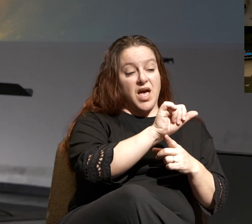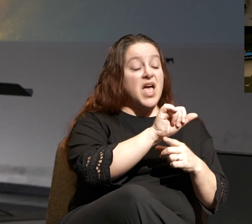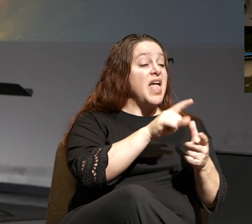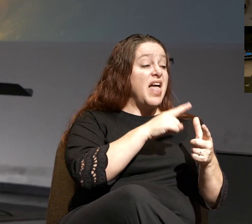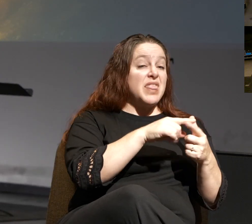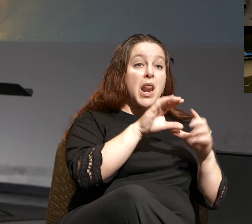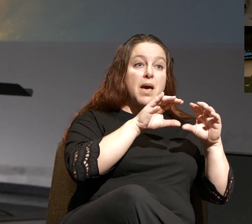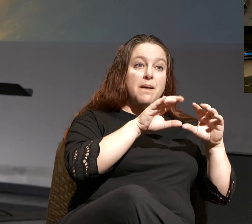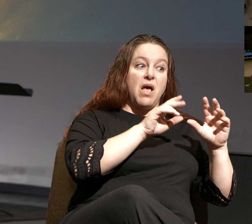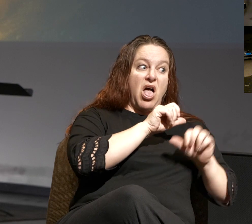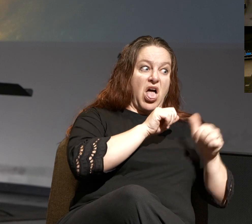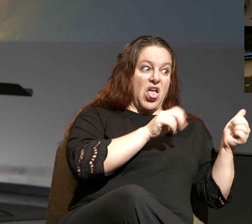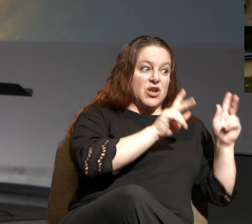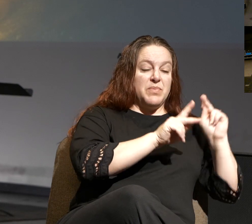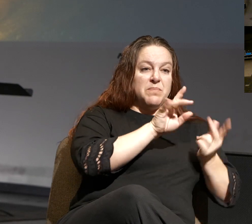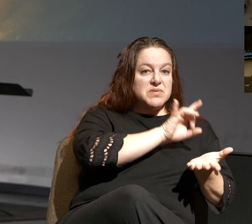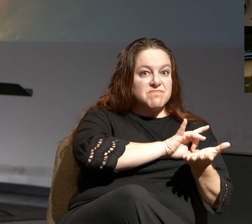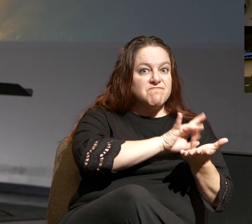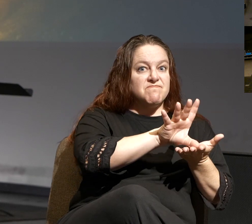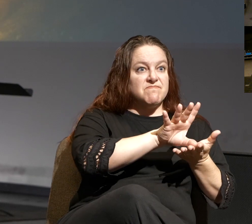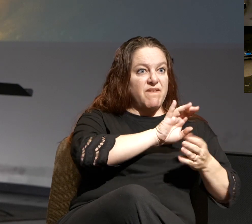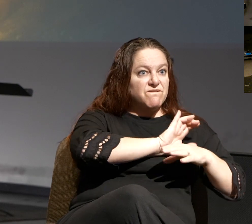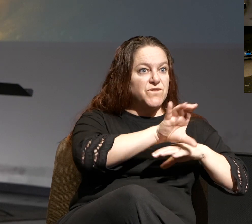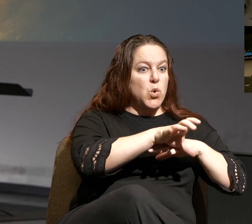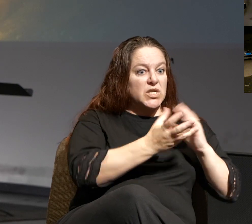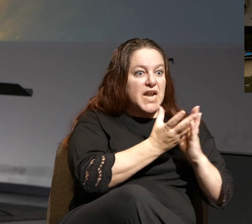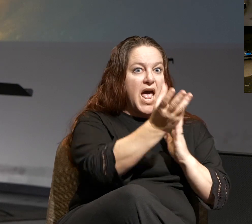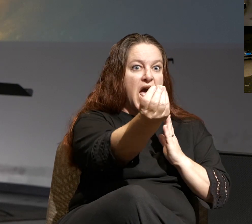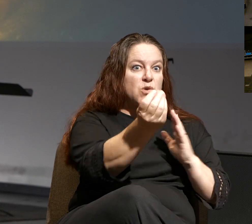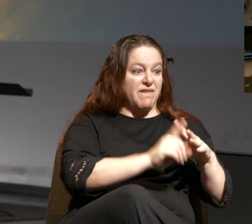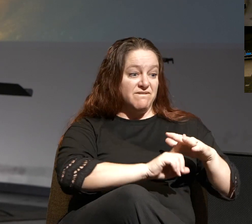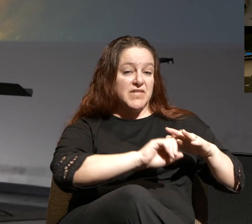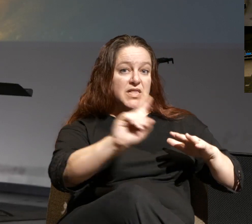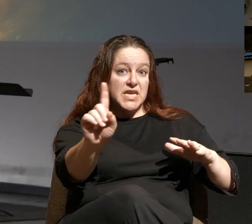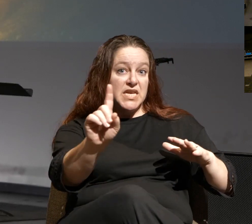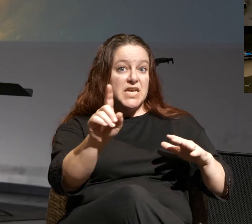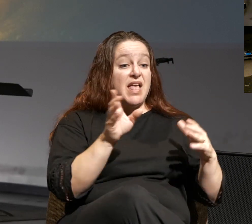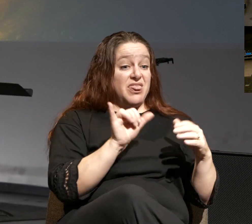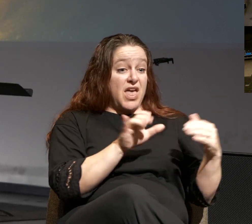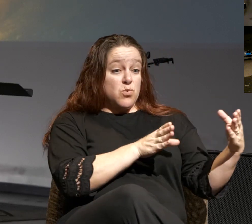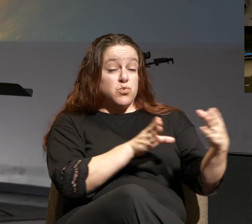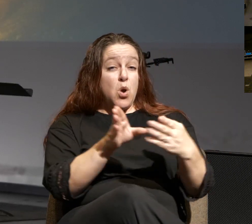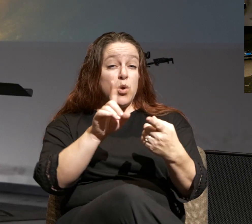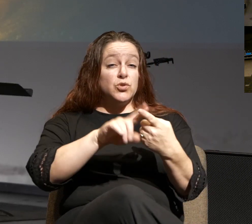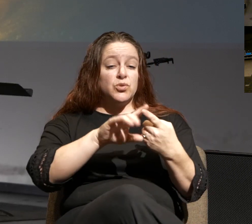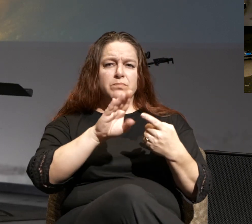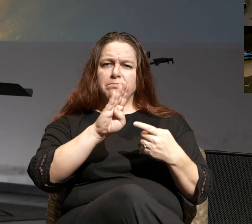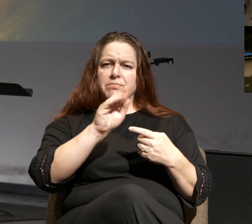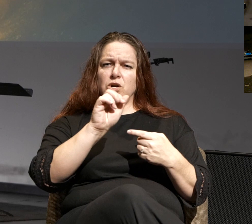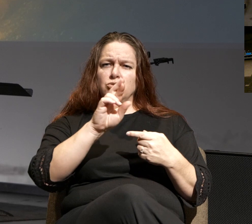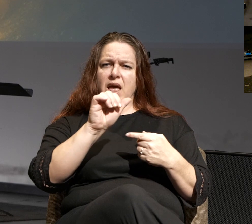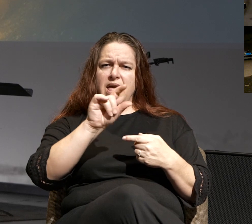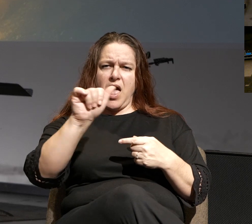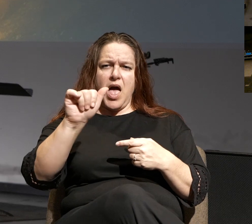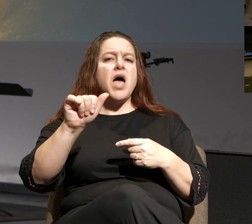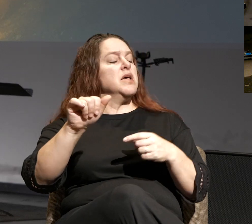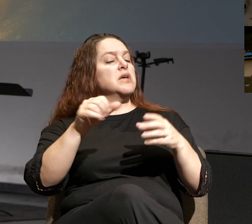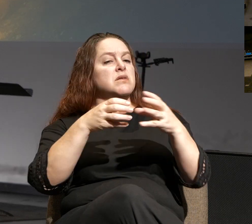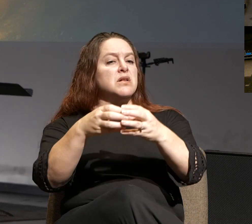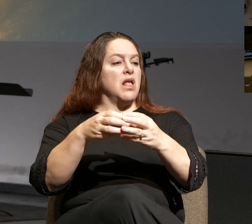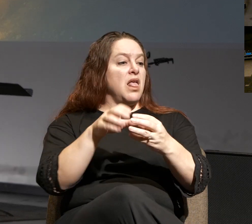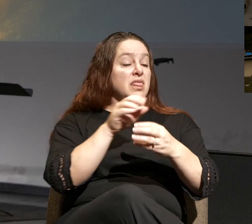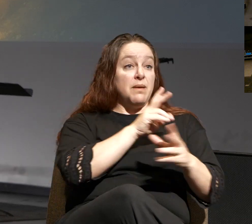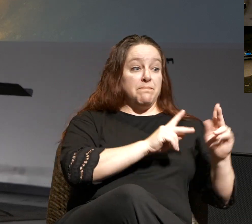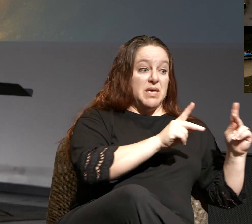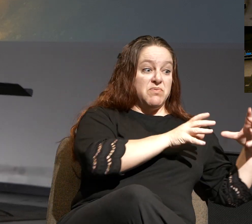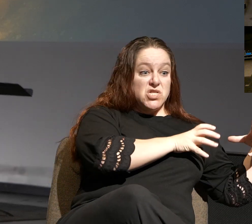We remember that even as he went down the road to Berea, that same crowd followed him and continued to harass